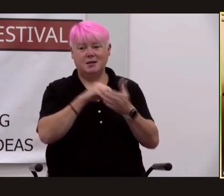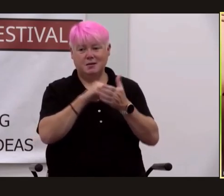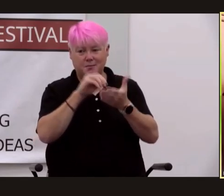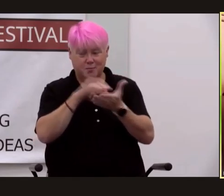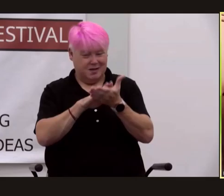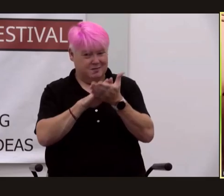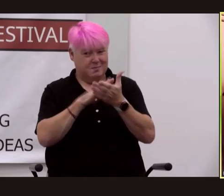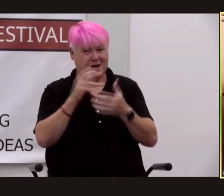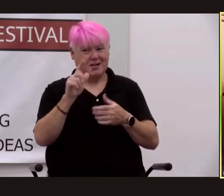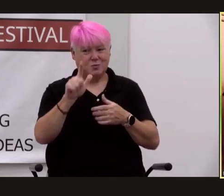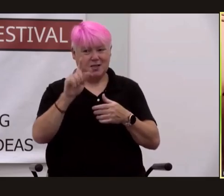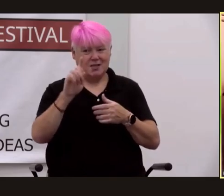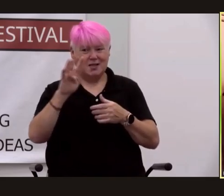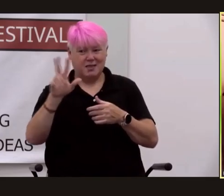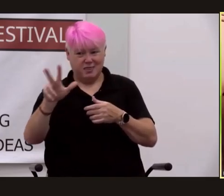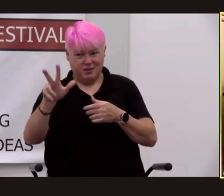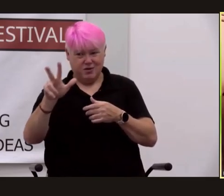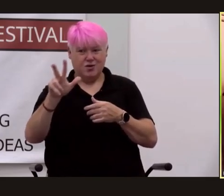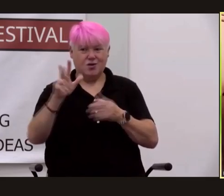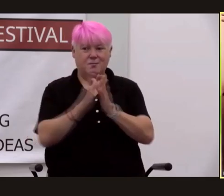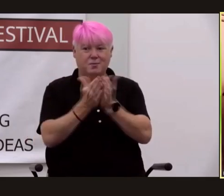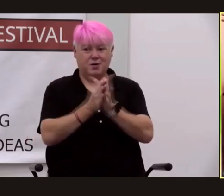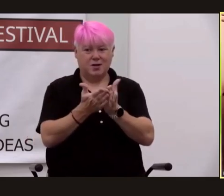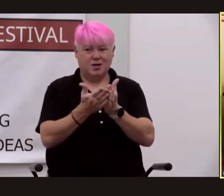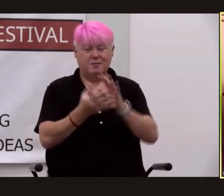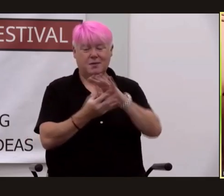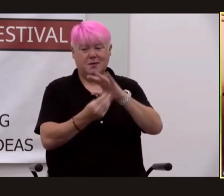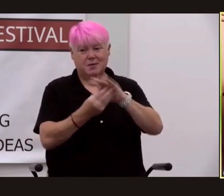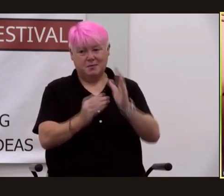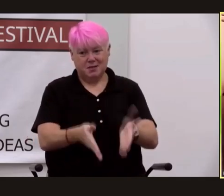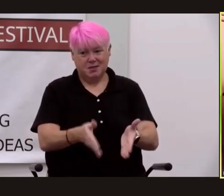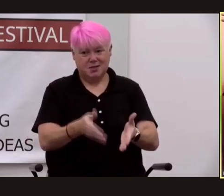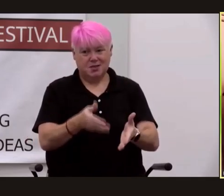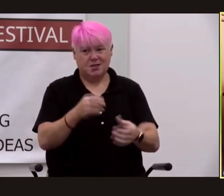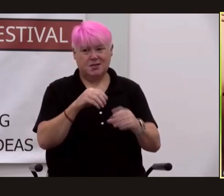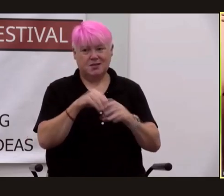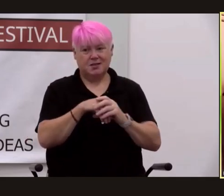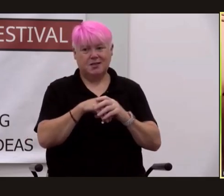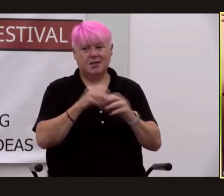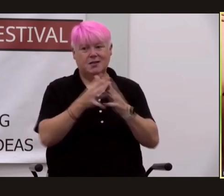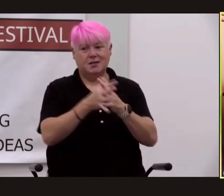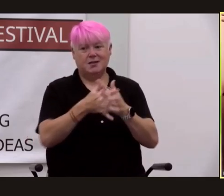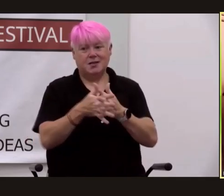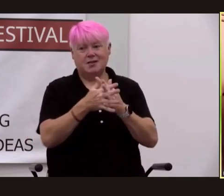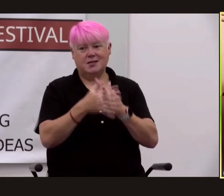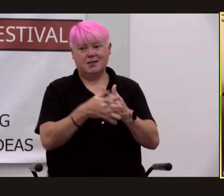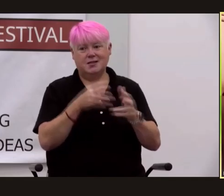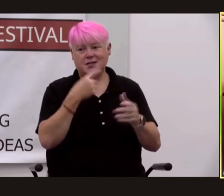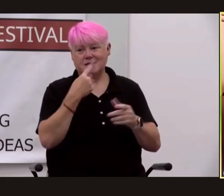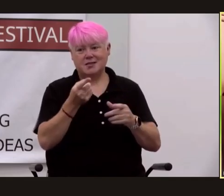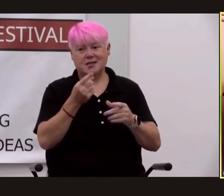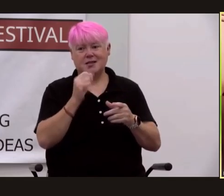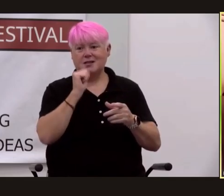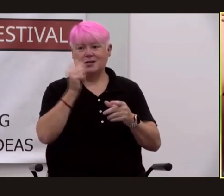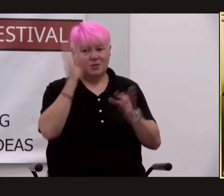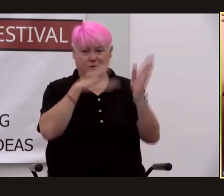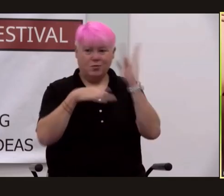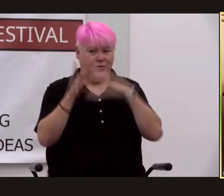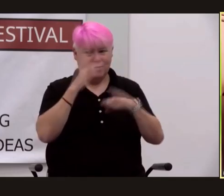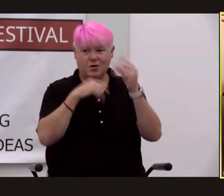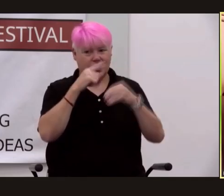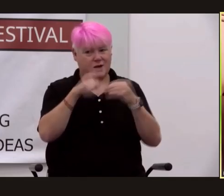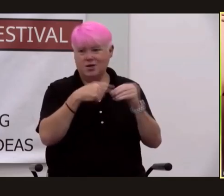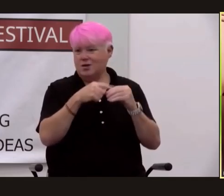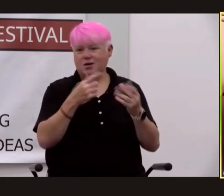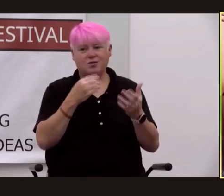canada and my publisher in canada and the united states said don't worry about it rob you're really good about deadlines